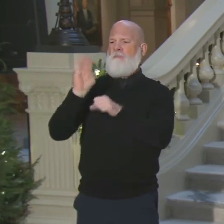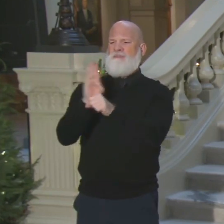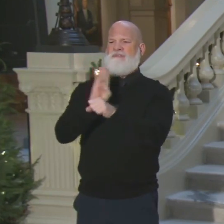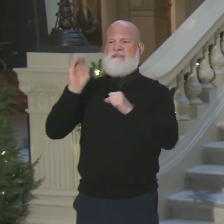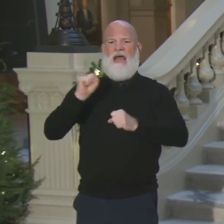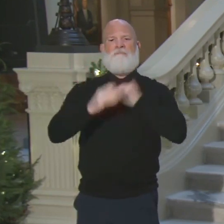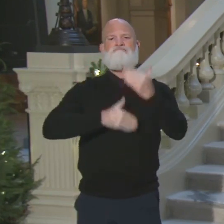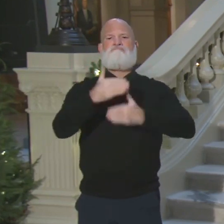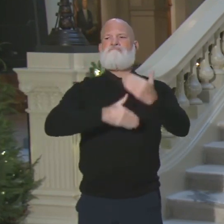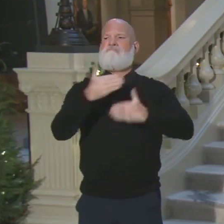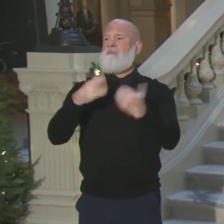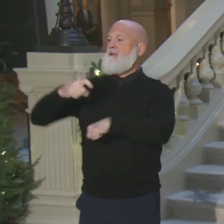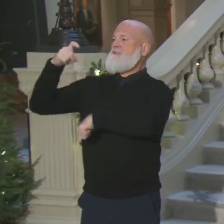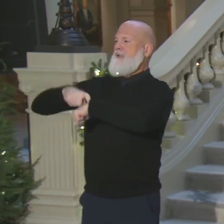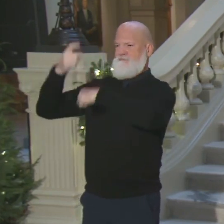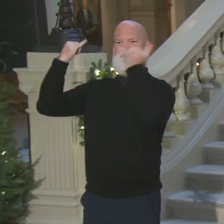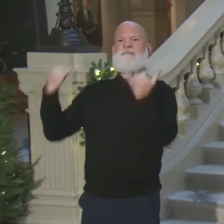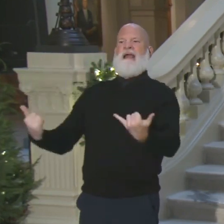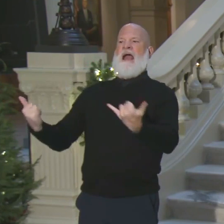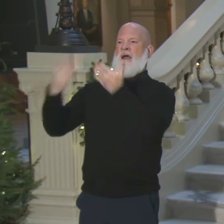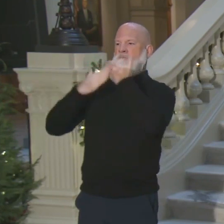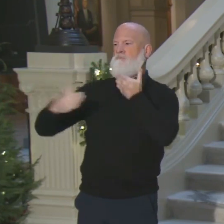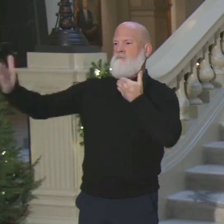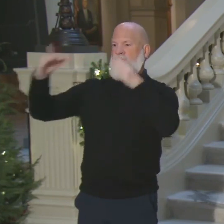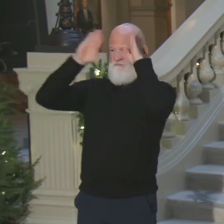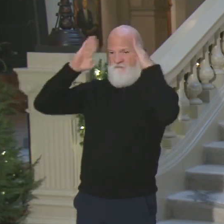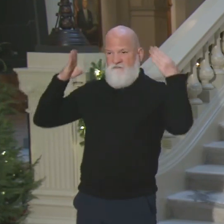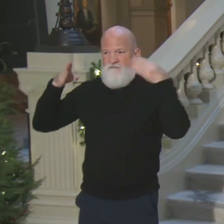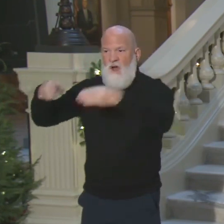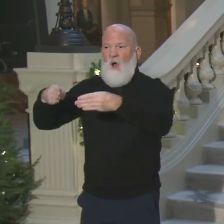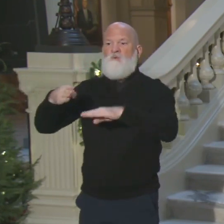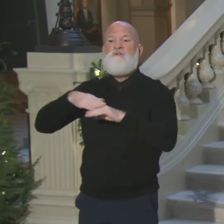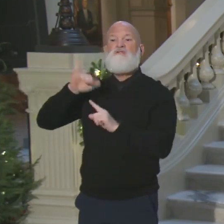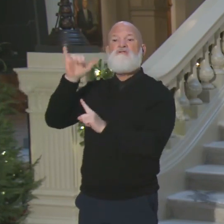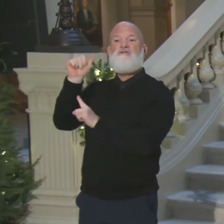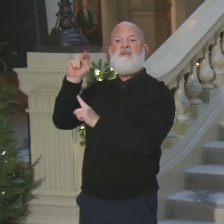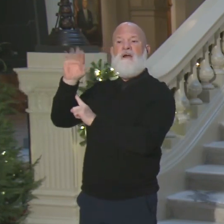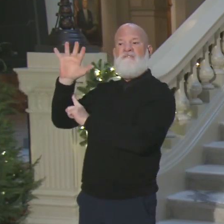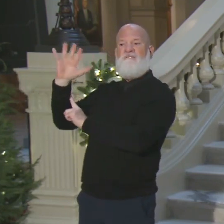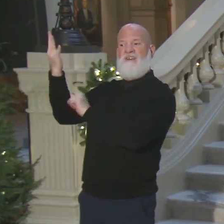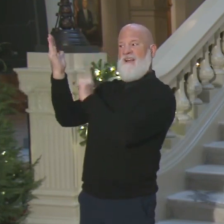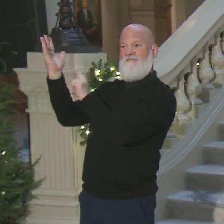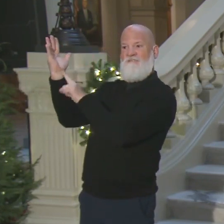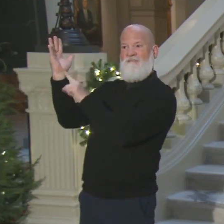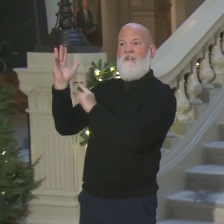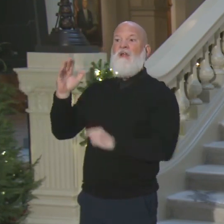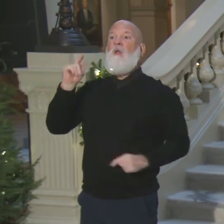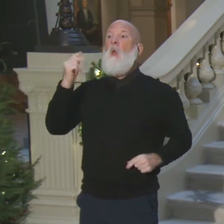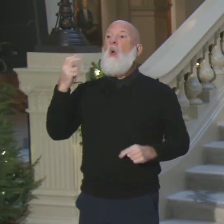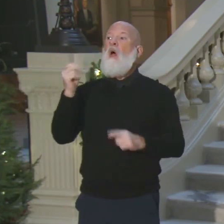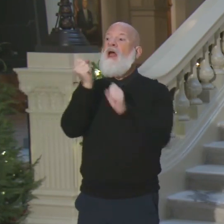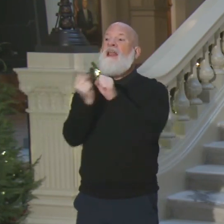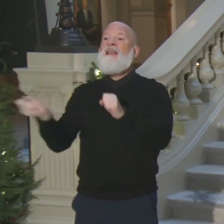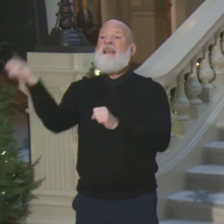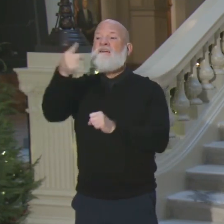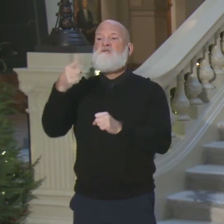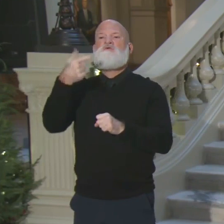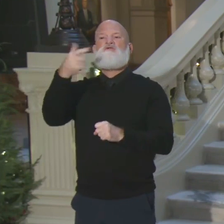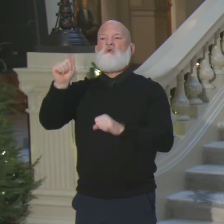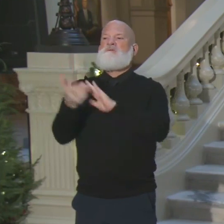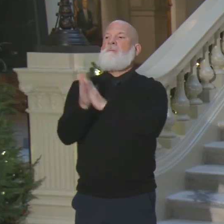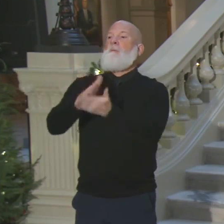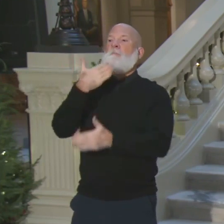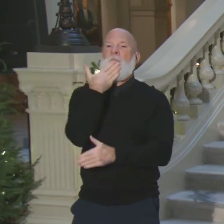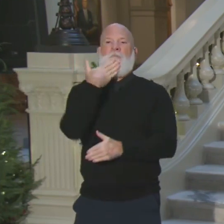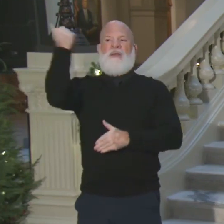towards the January 5th runoff election and then to making Georgia an even better place to grow your businesses, raise your